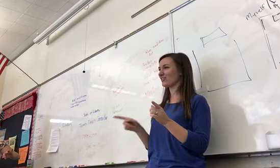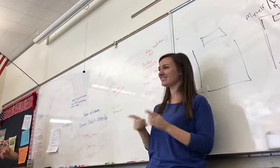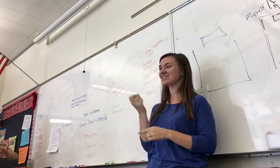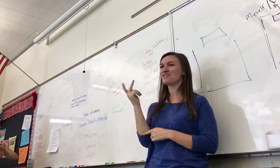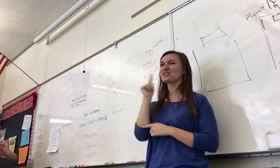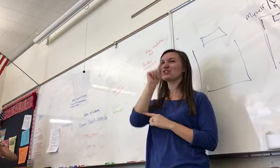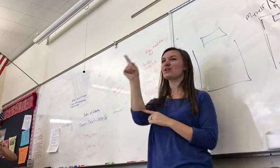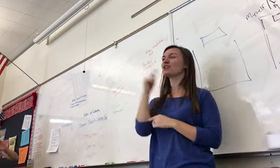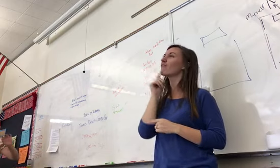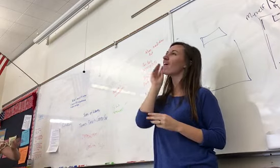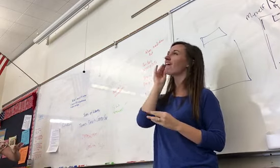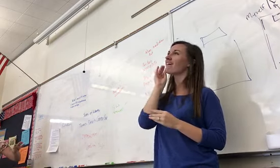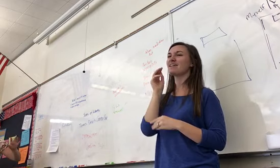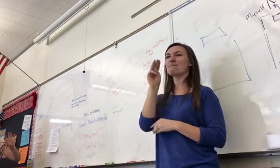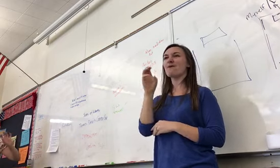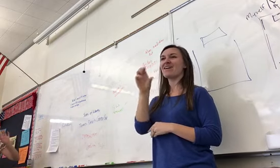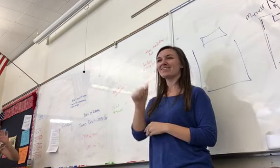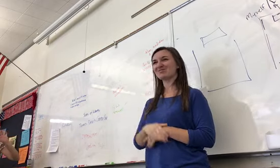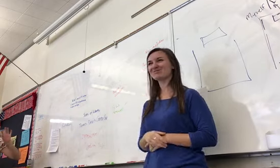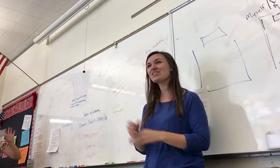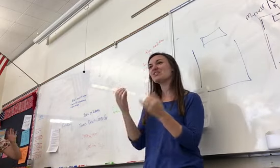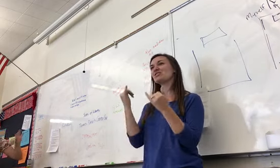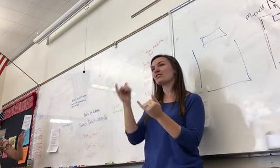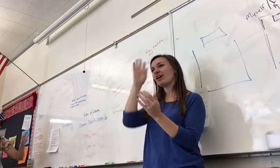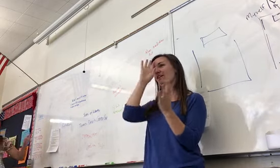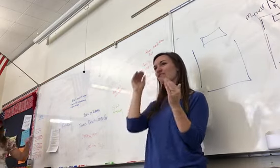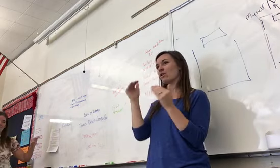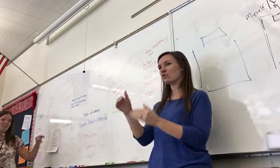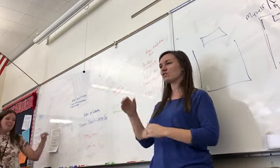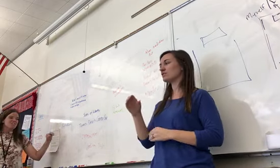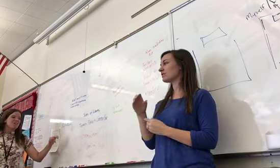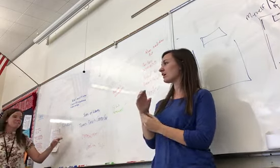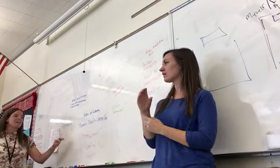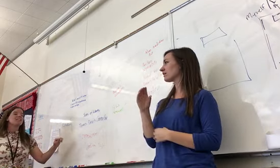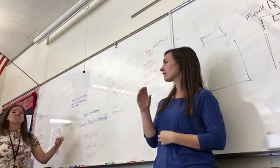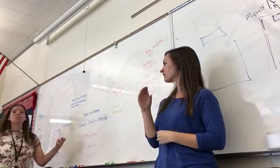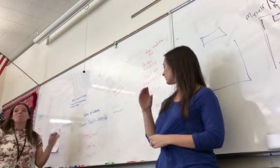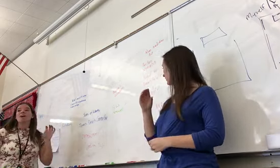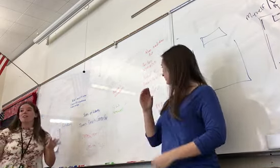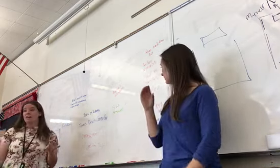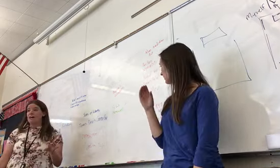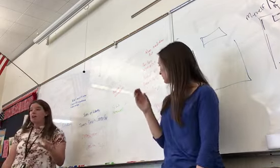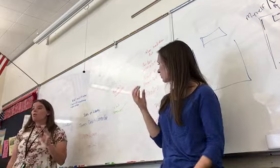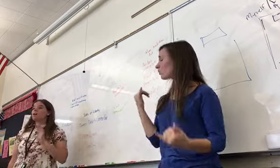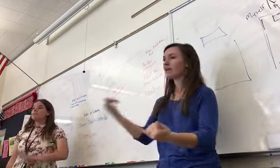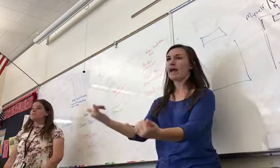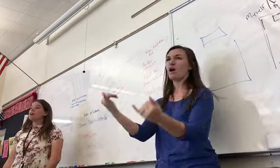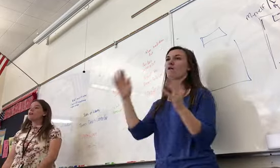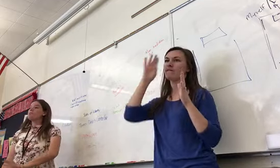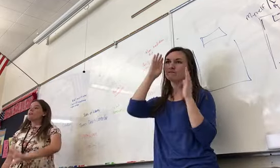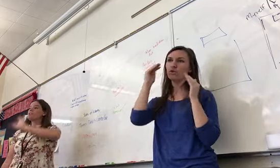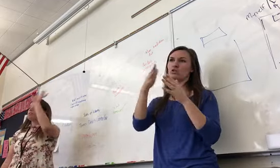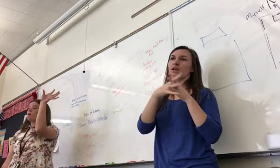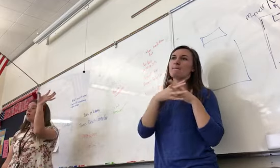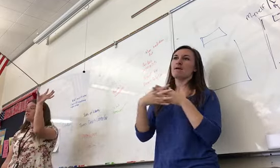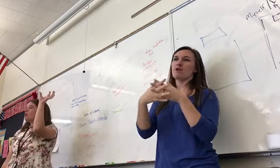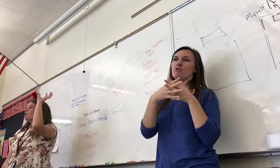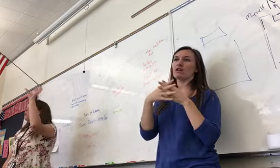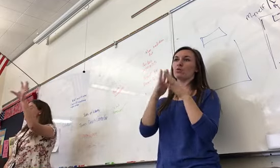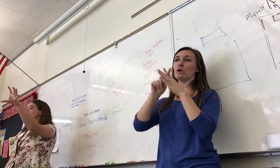Colonial America. Some of guys are very loud. So let's head into America. We're going to start up in the north with the